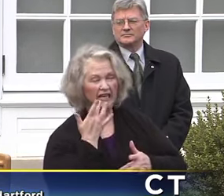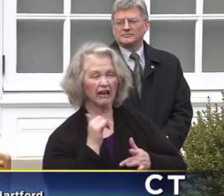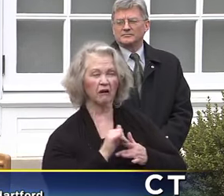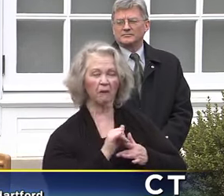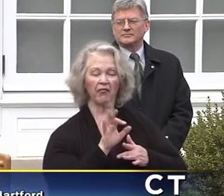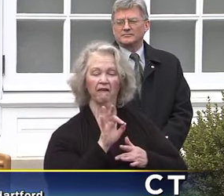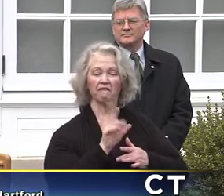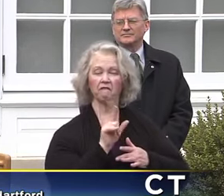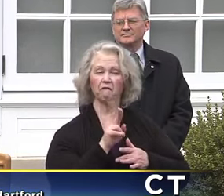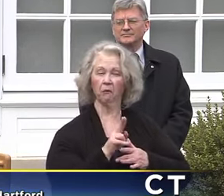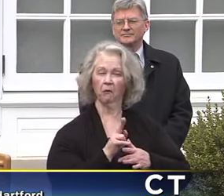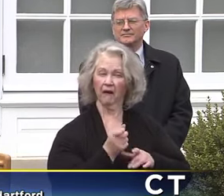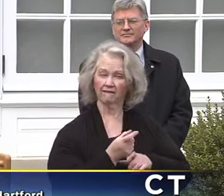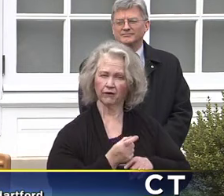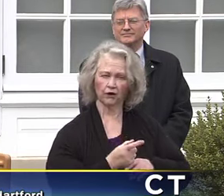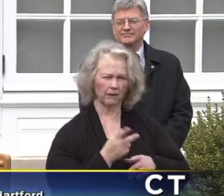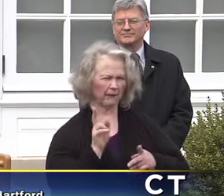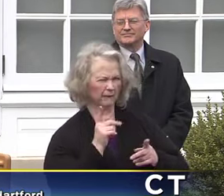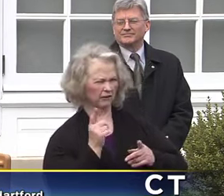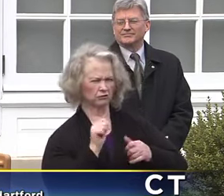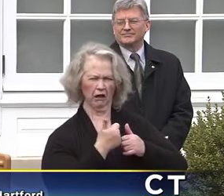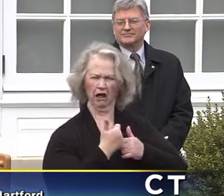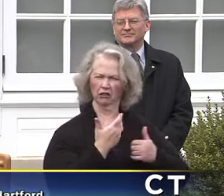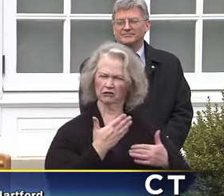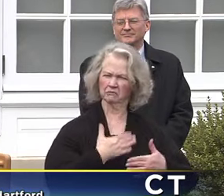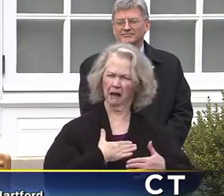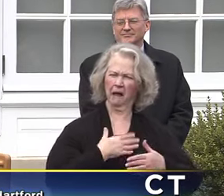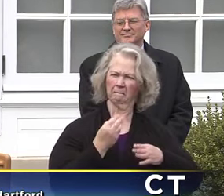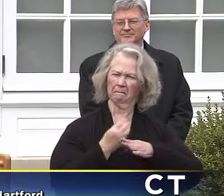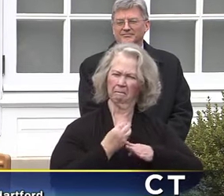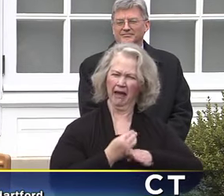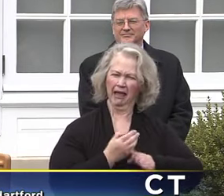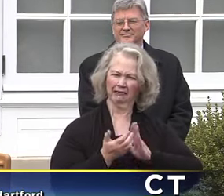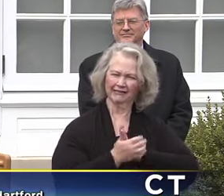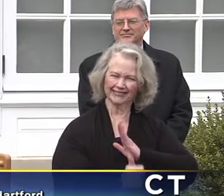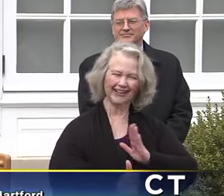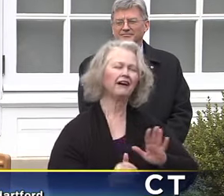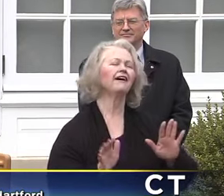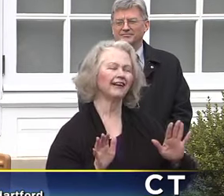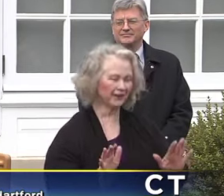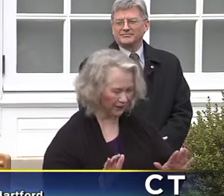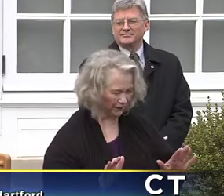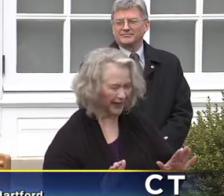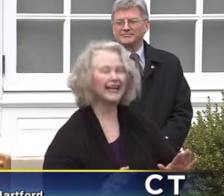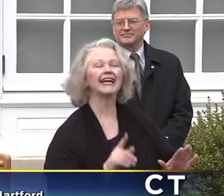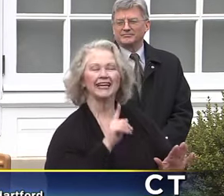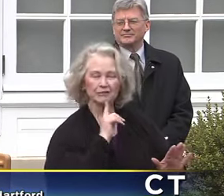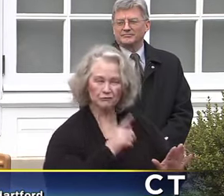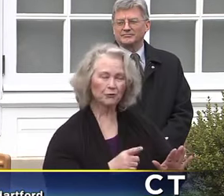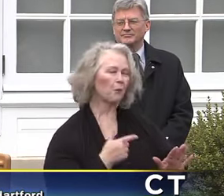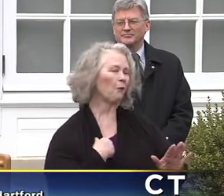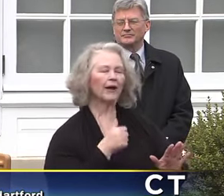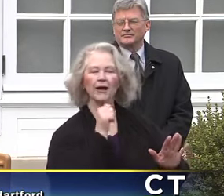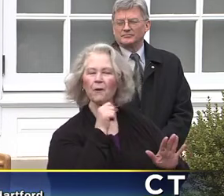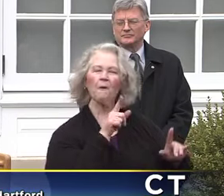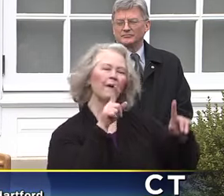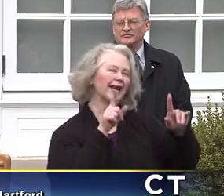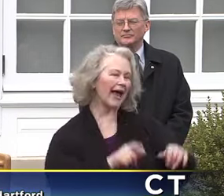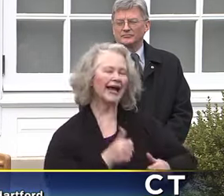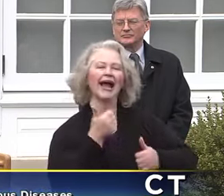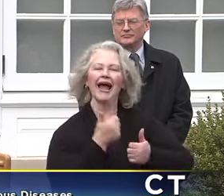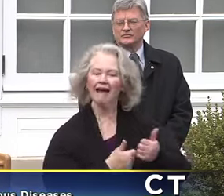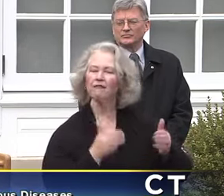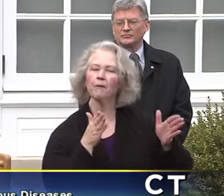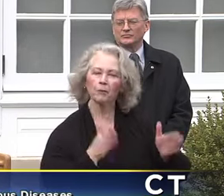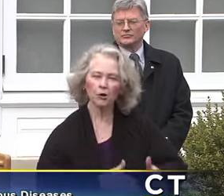emails questioning my ability to do math afterwards. But it's true, we do. We don't test everybody. But